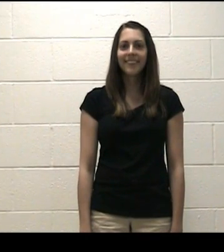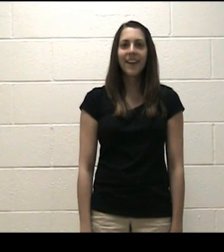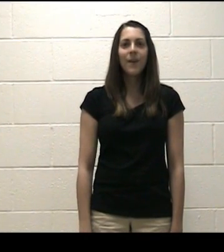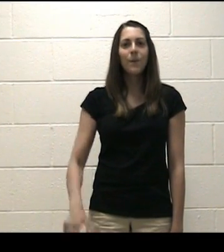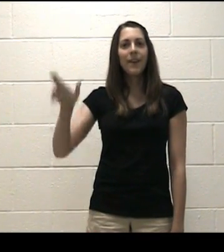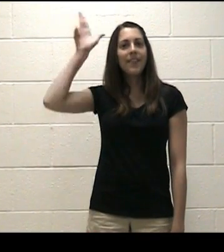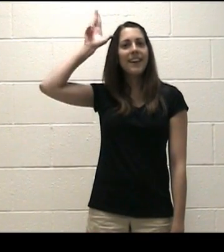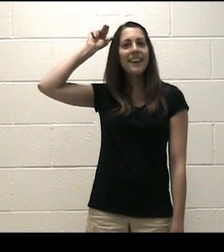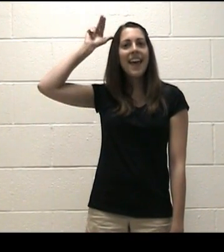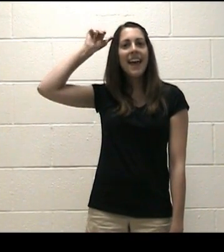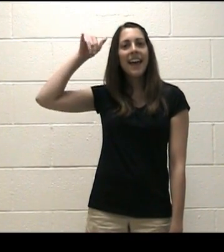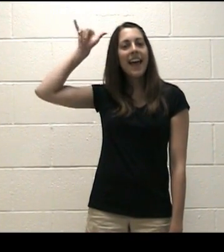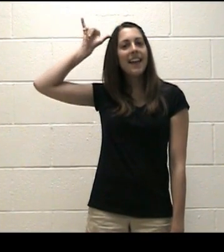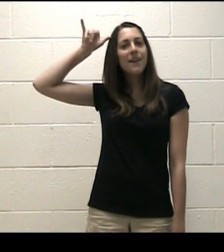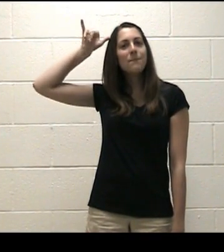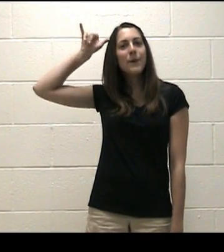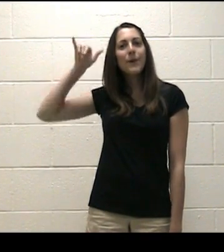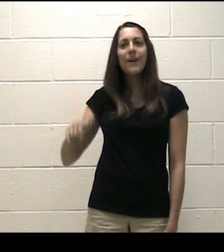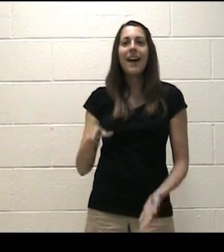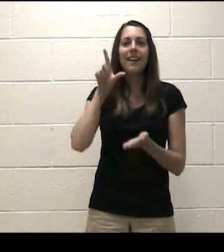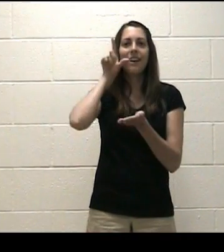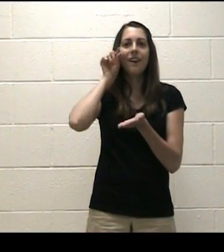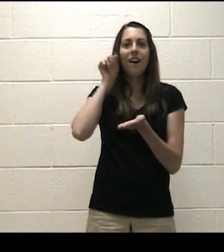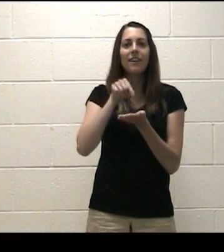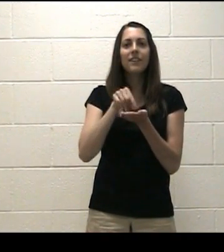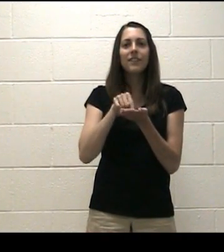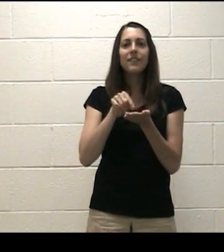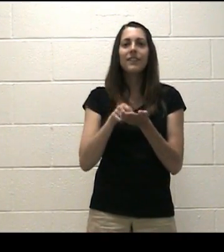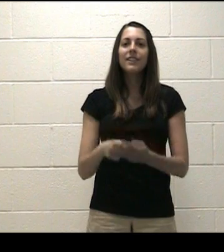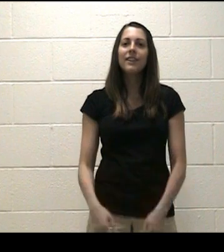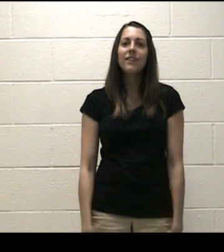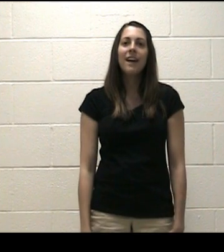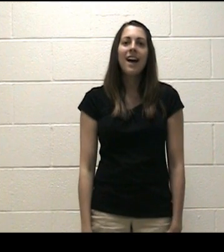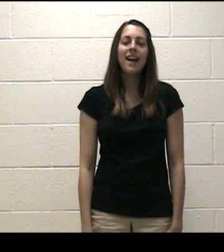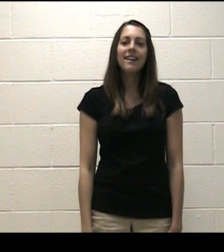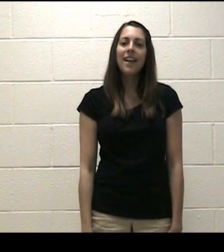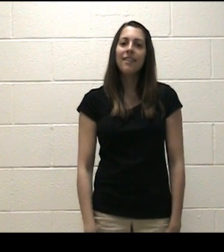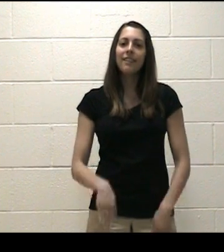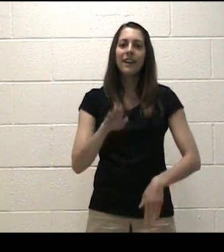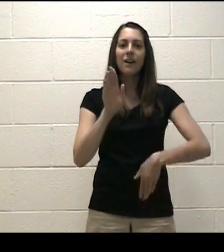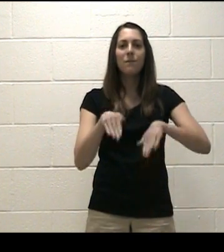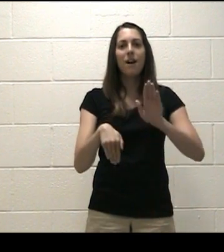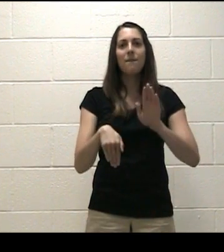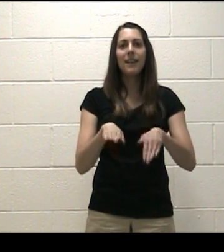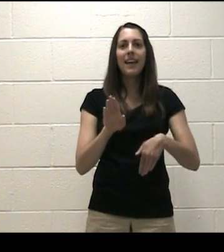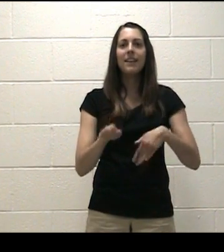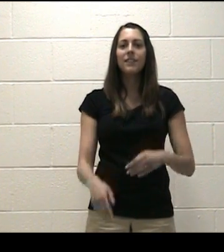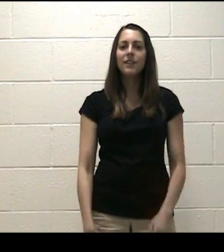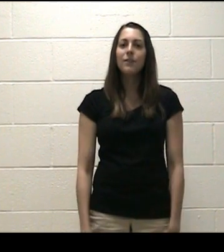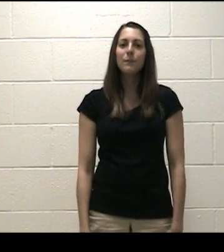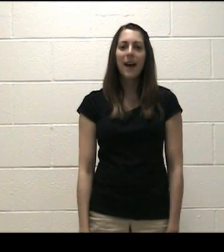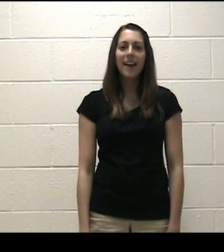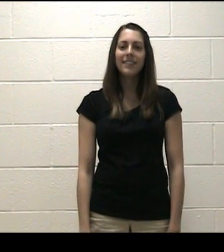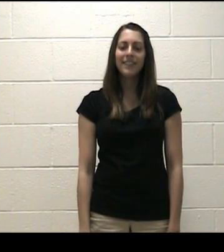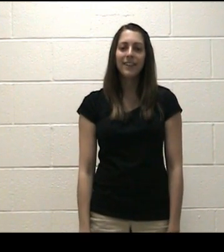With a neigh and a moo and a cock-a-doodle-doo, another little promenade two by two.